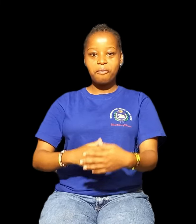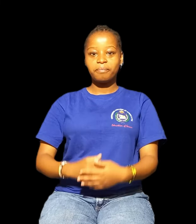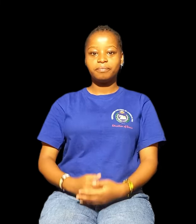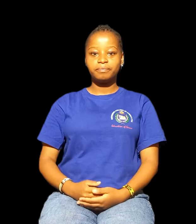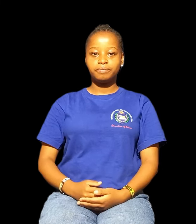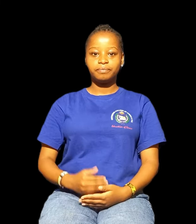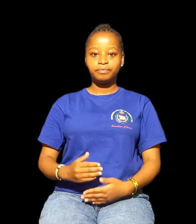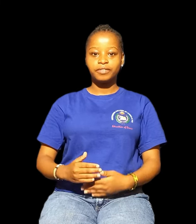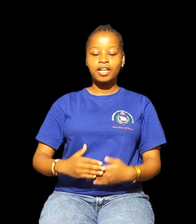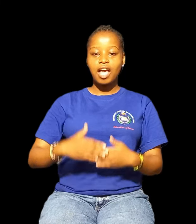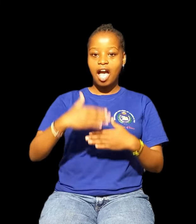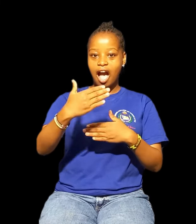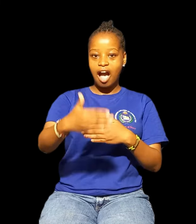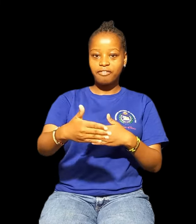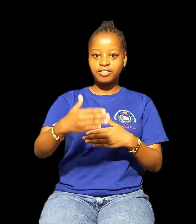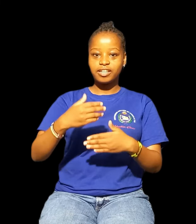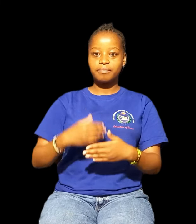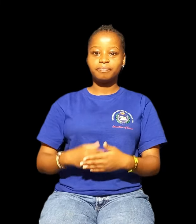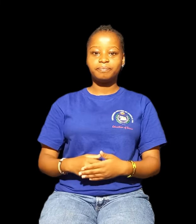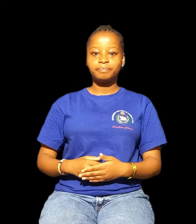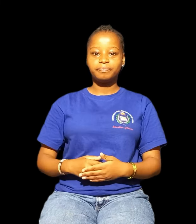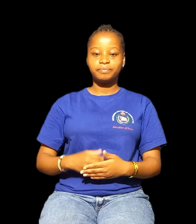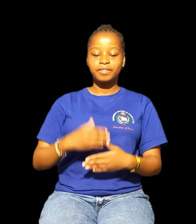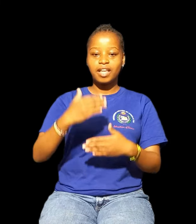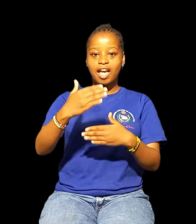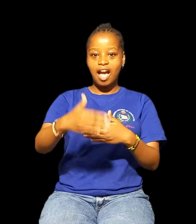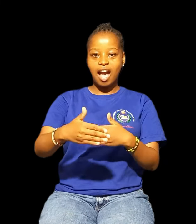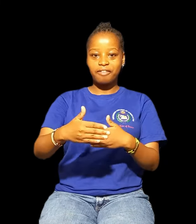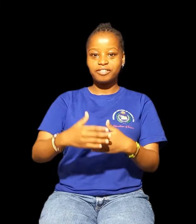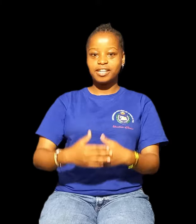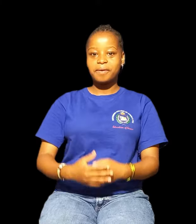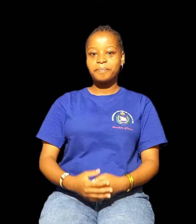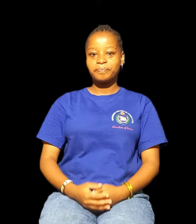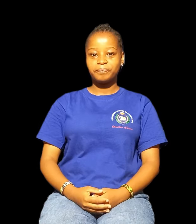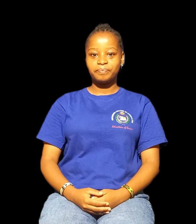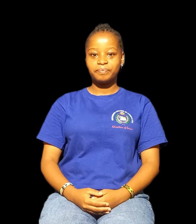After After Present